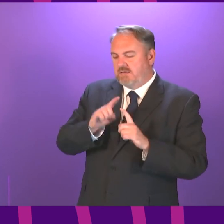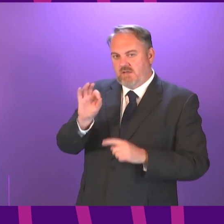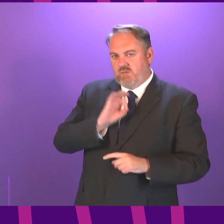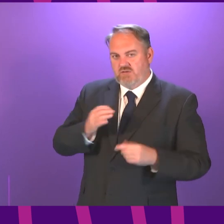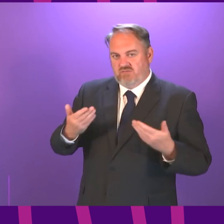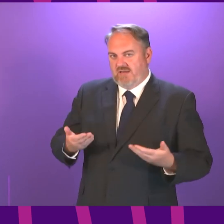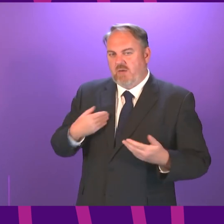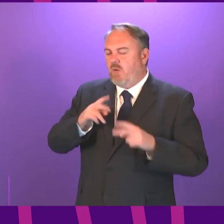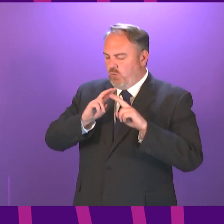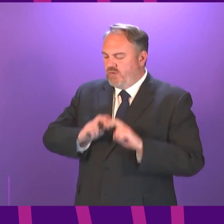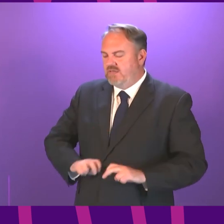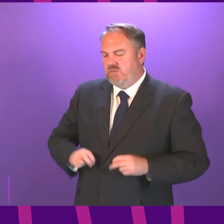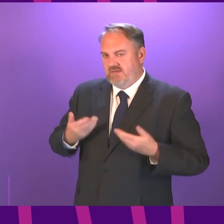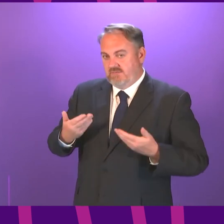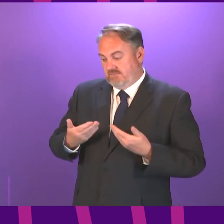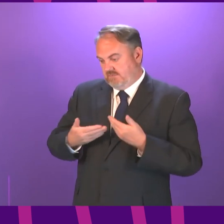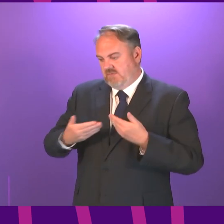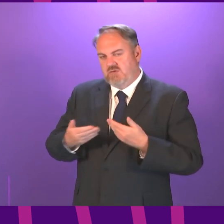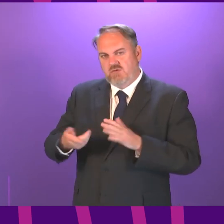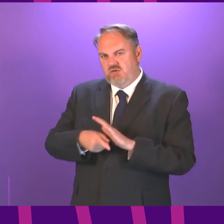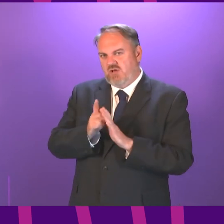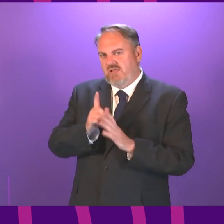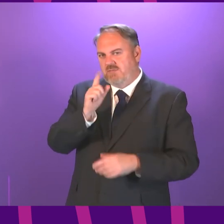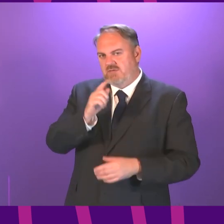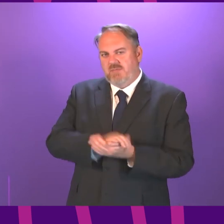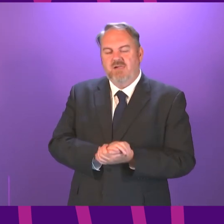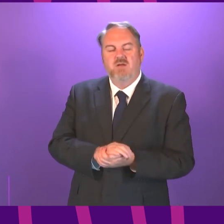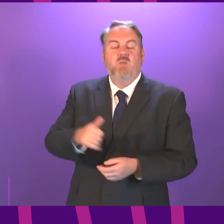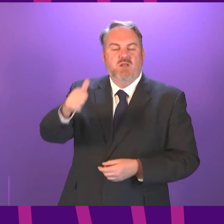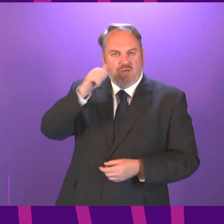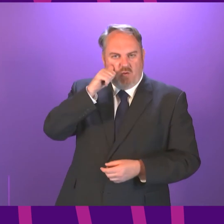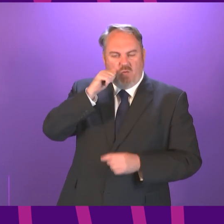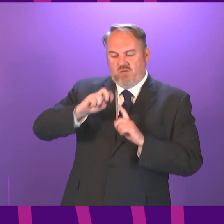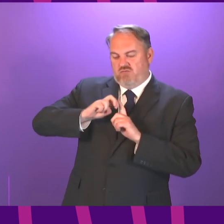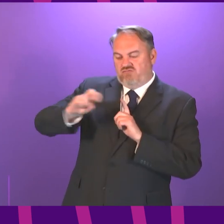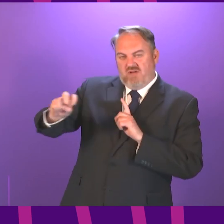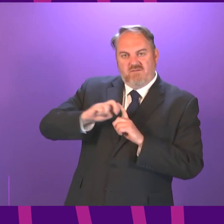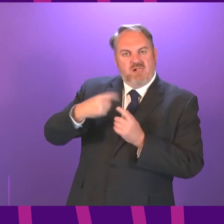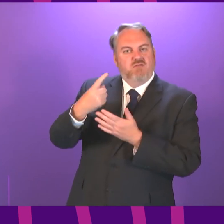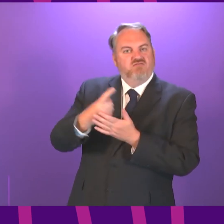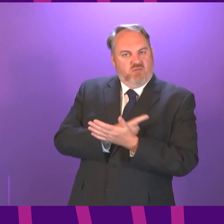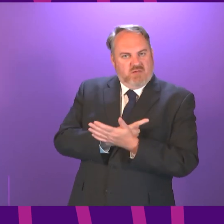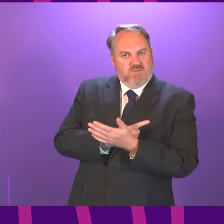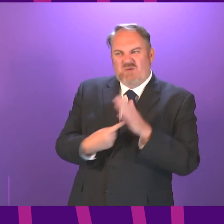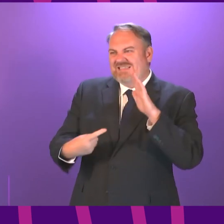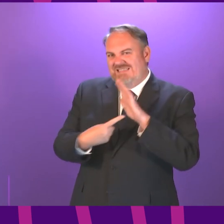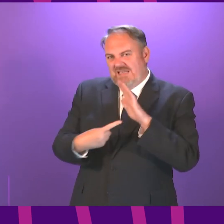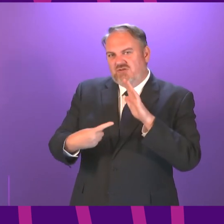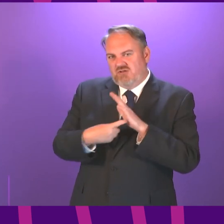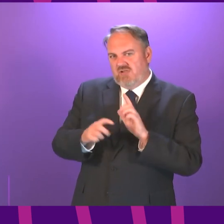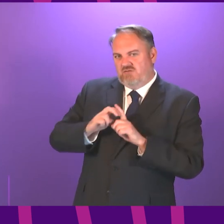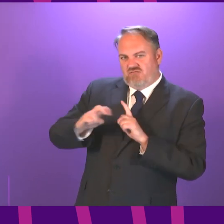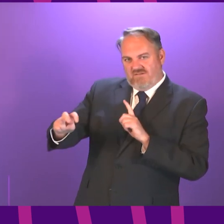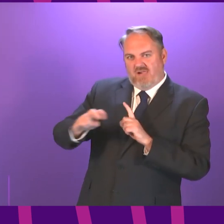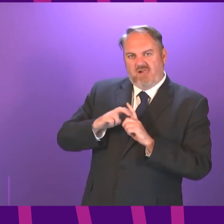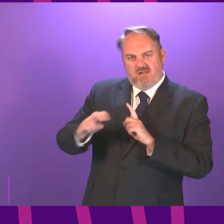to Brown Whittle as quickly as possible when there are travel restrictions in place there are exemptions for essential travel and one of the